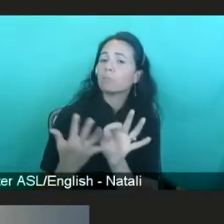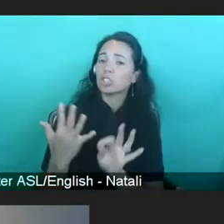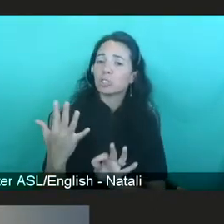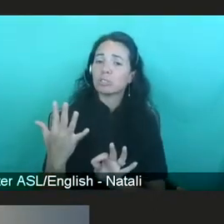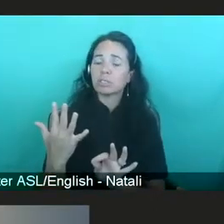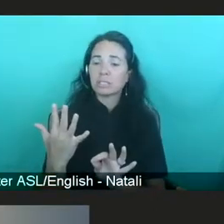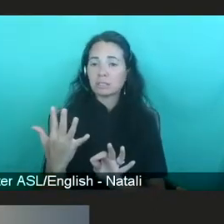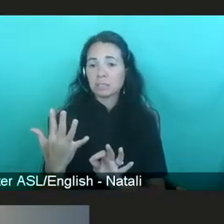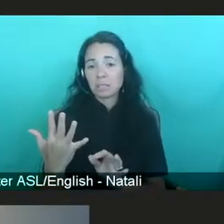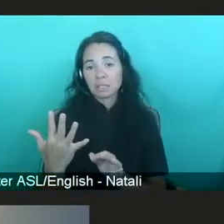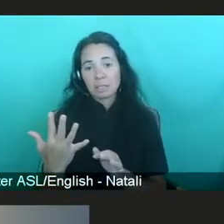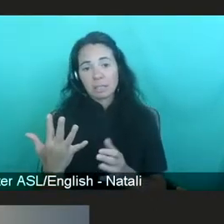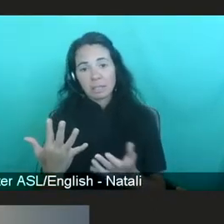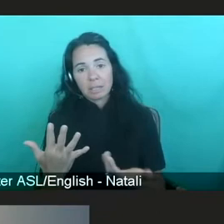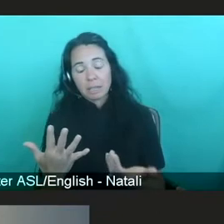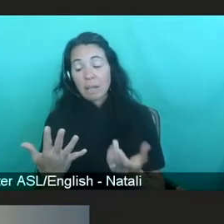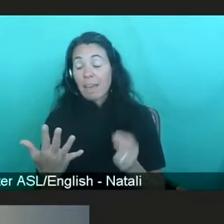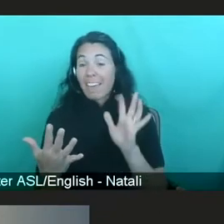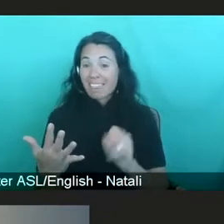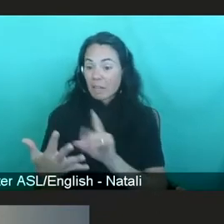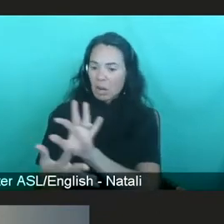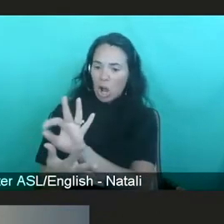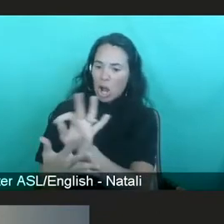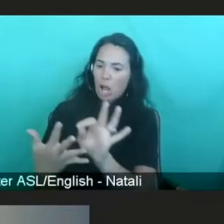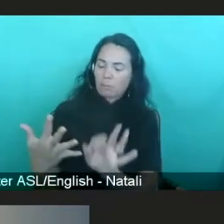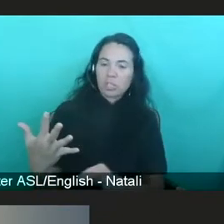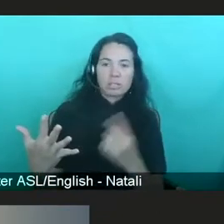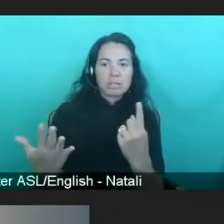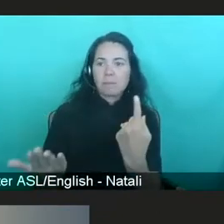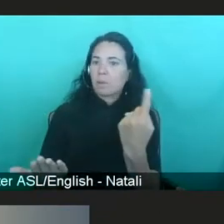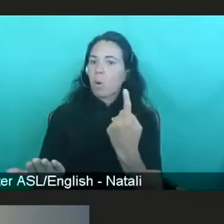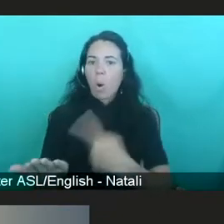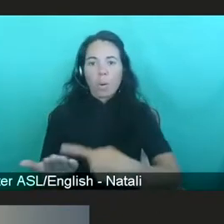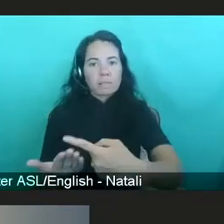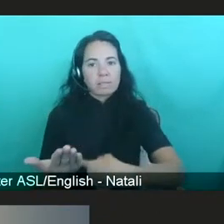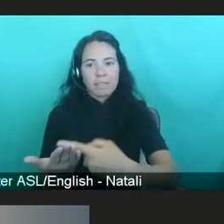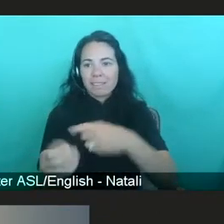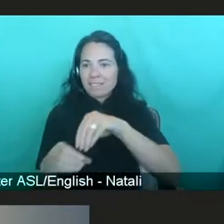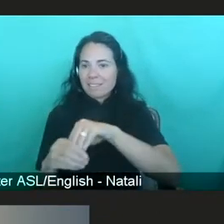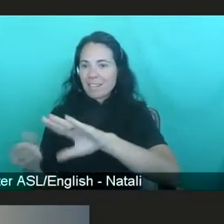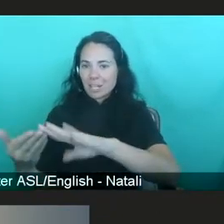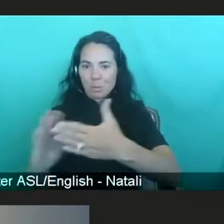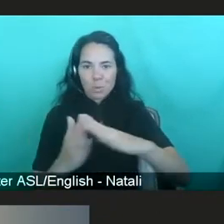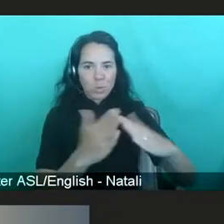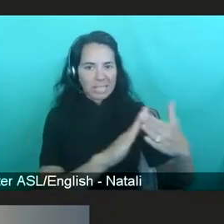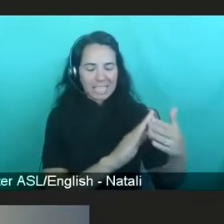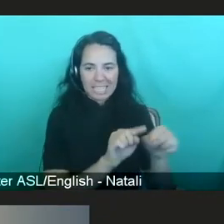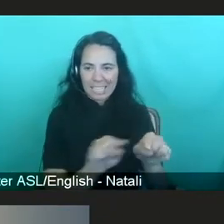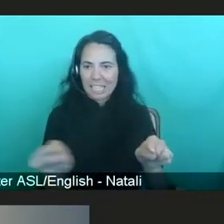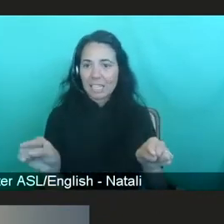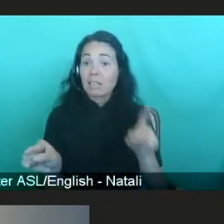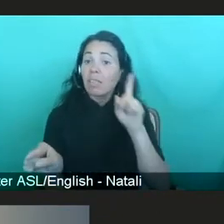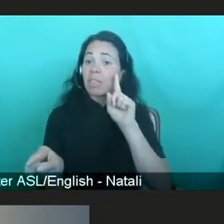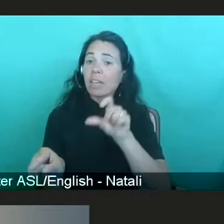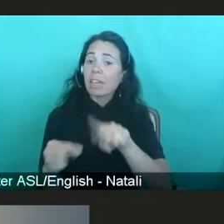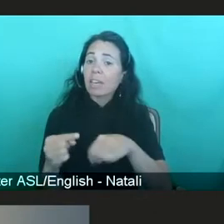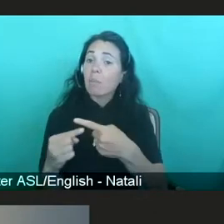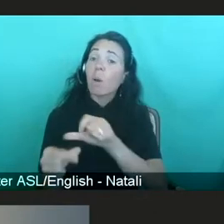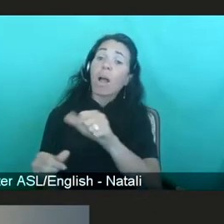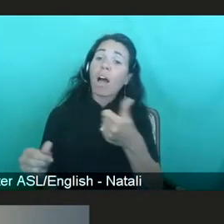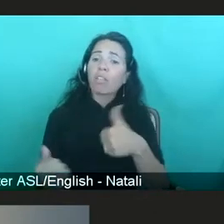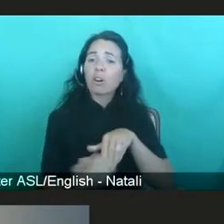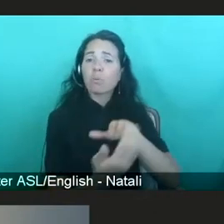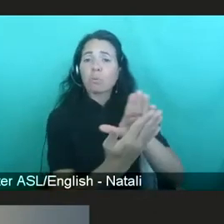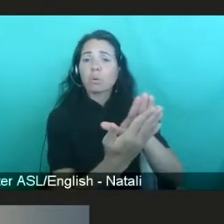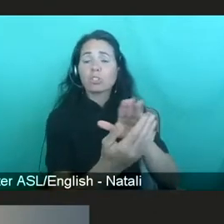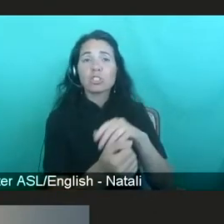menu of options is a constant conversation in communities. And so, also thinking about other strategies like long